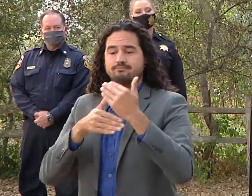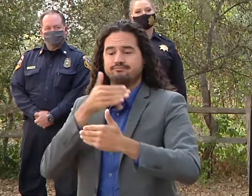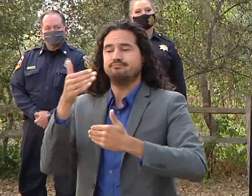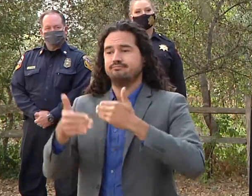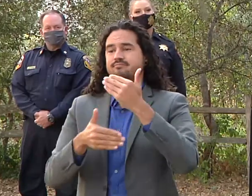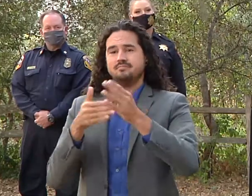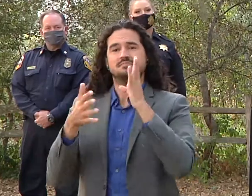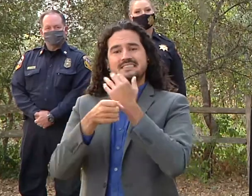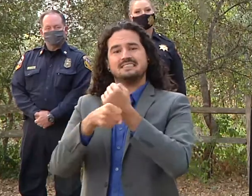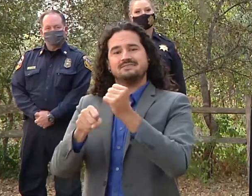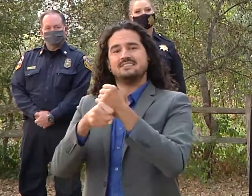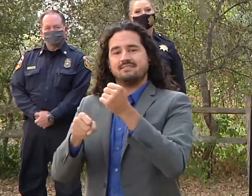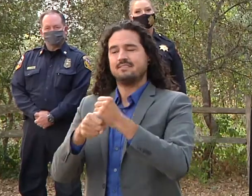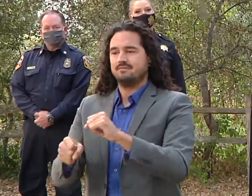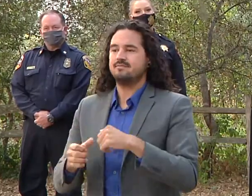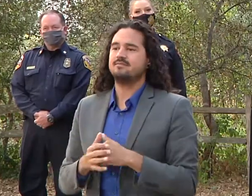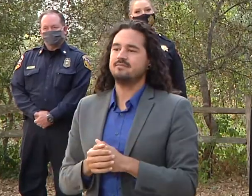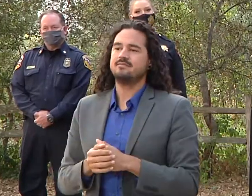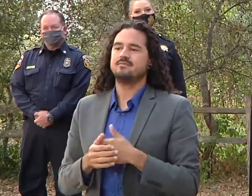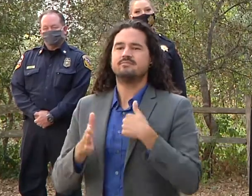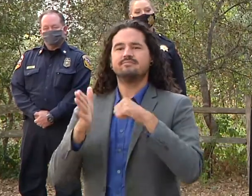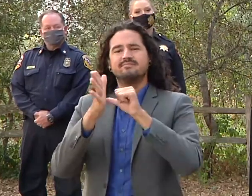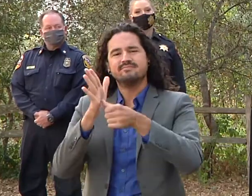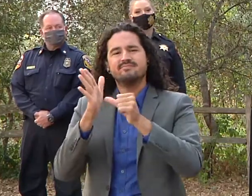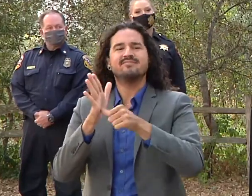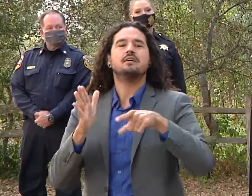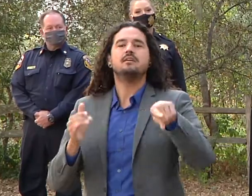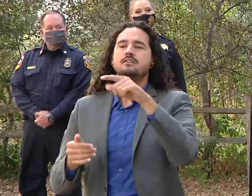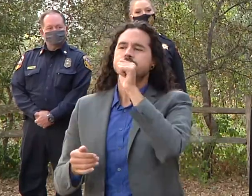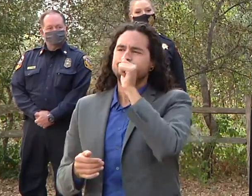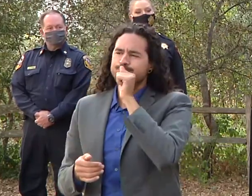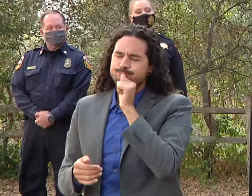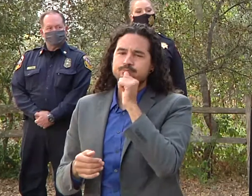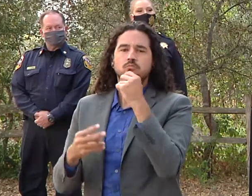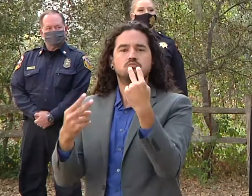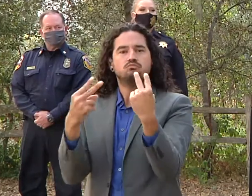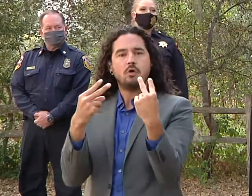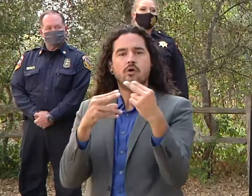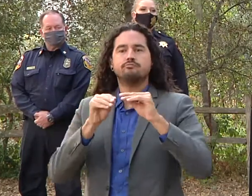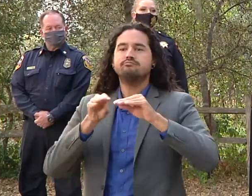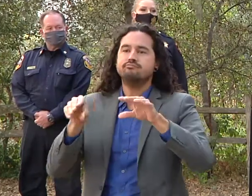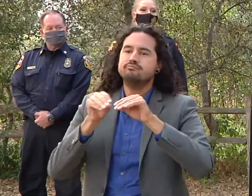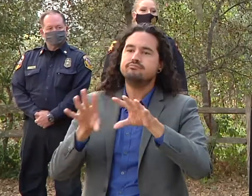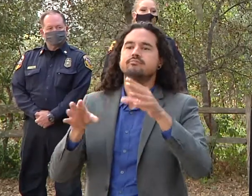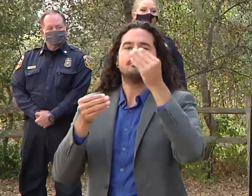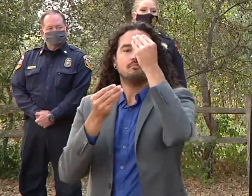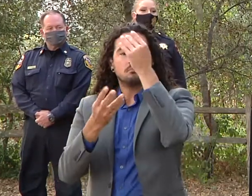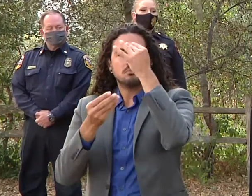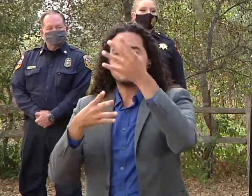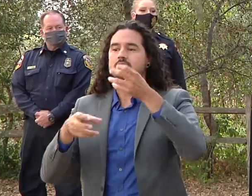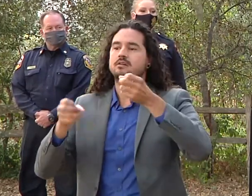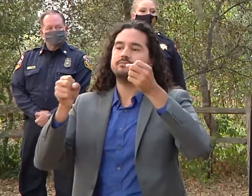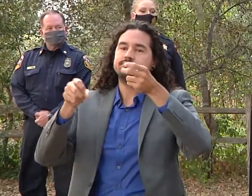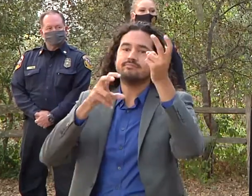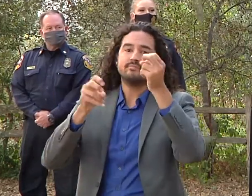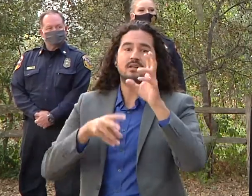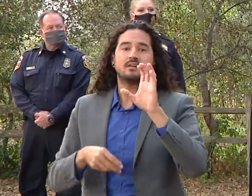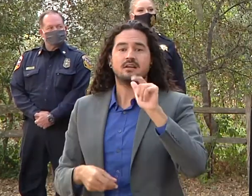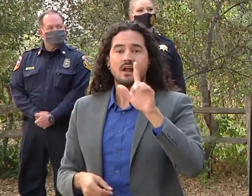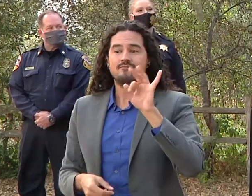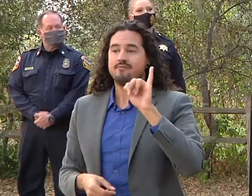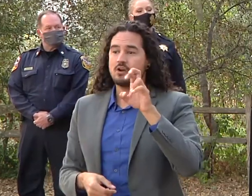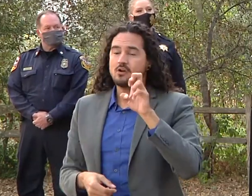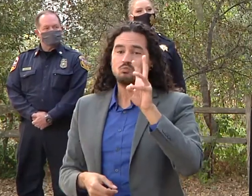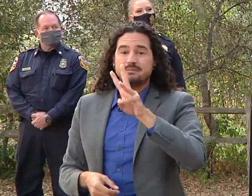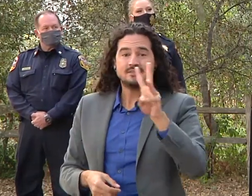keep uh you know keep up to date on on our social media and in cal fire's website as we start repopulating these areas but you know today's